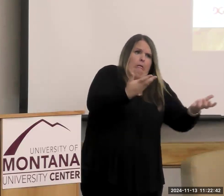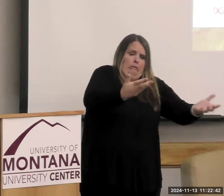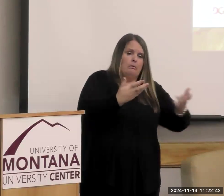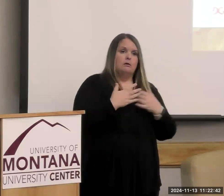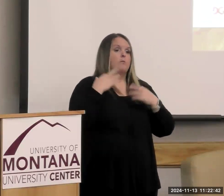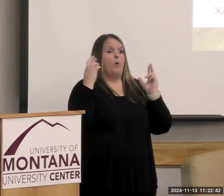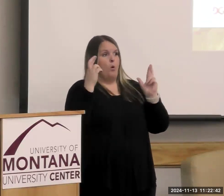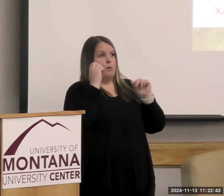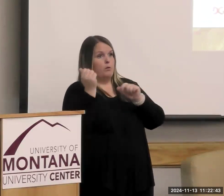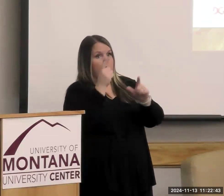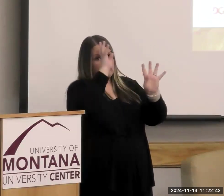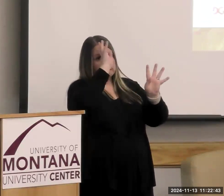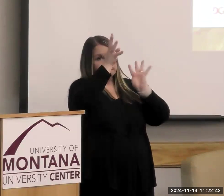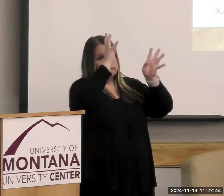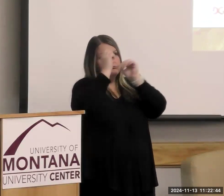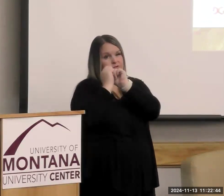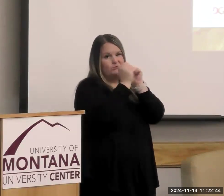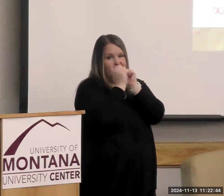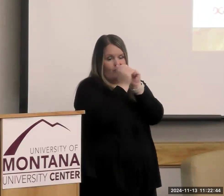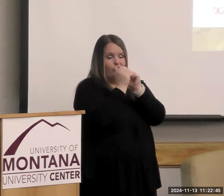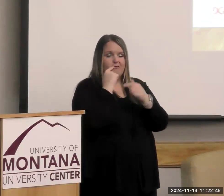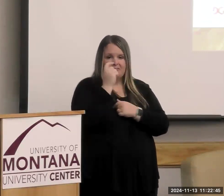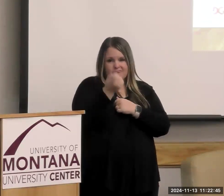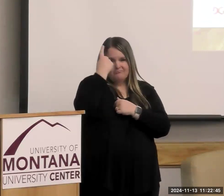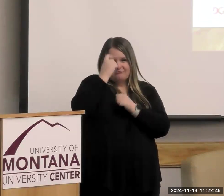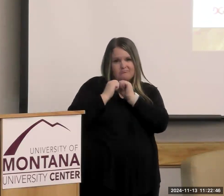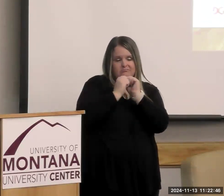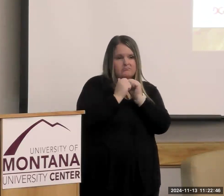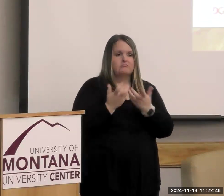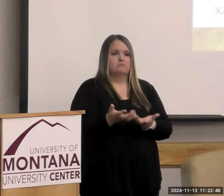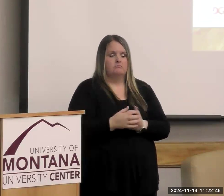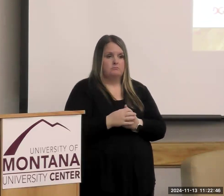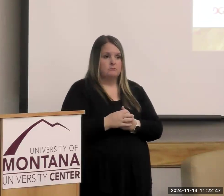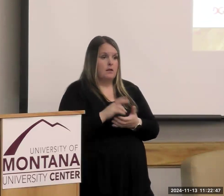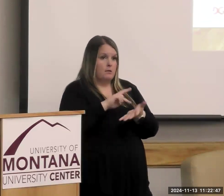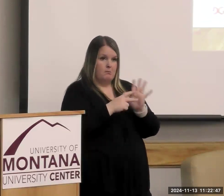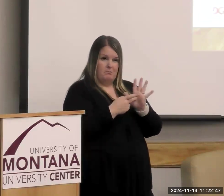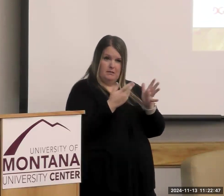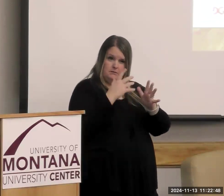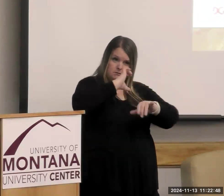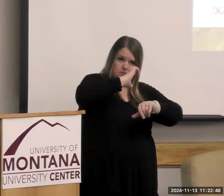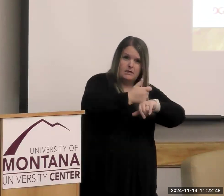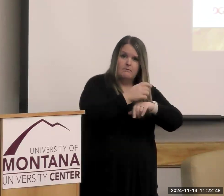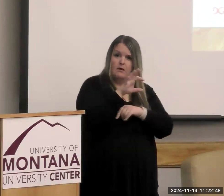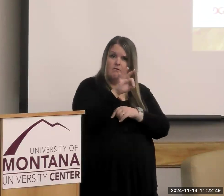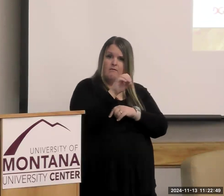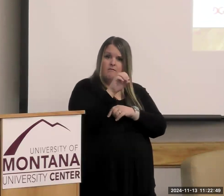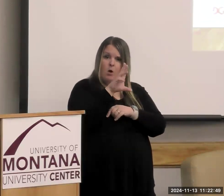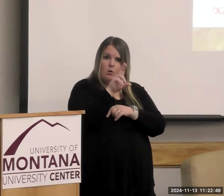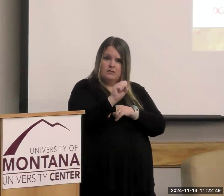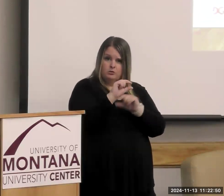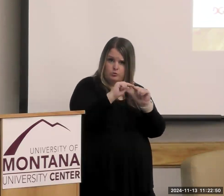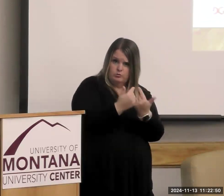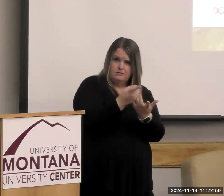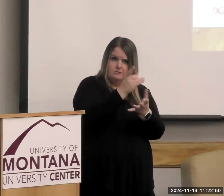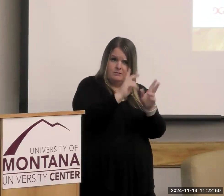come up with an understanding. And it means having focus groups with people with intellectual disabilities or